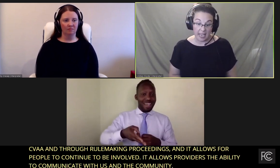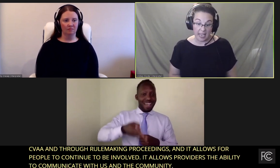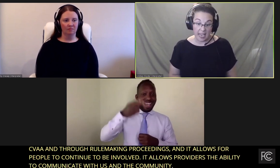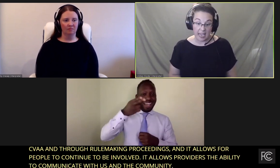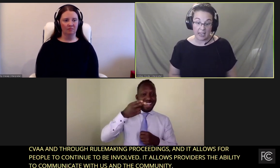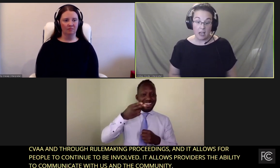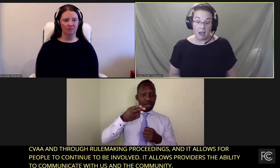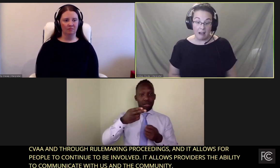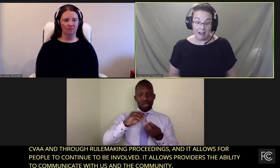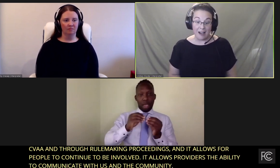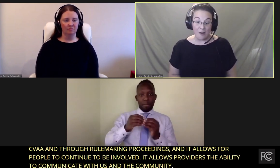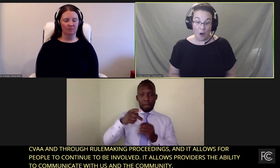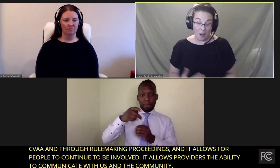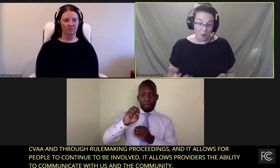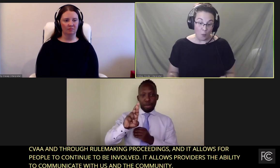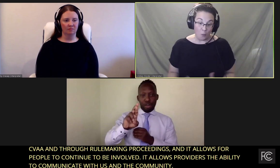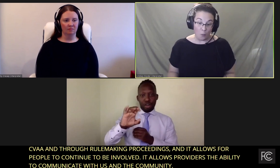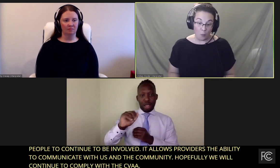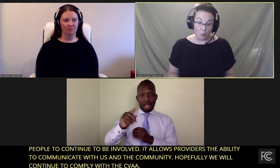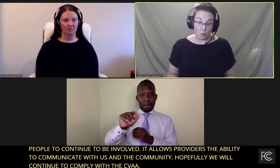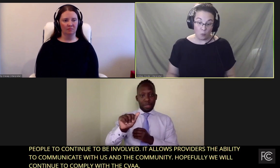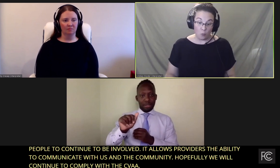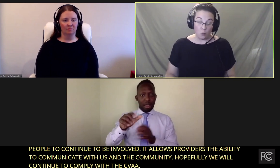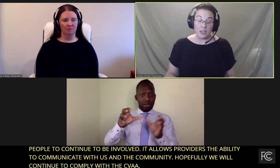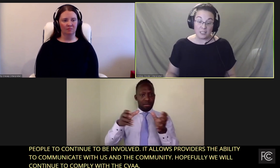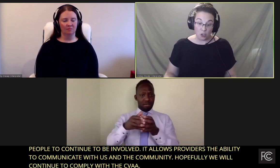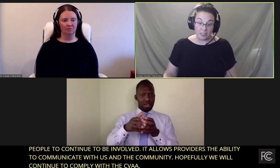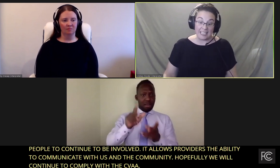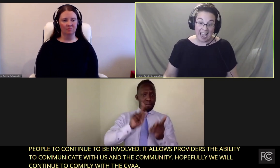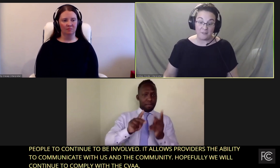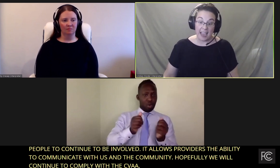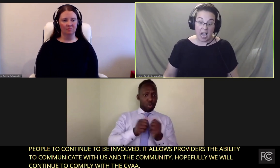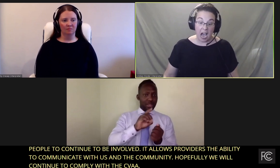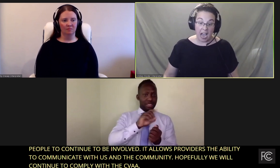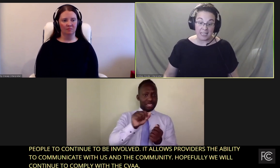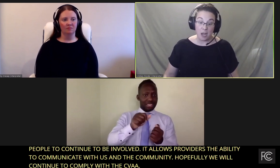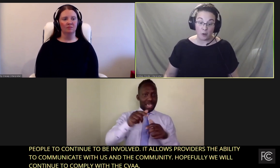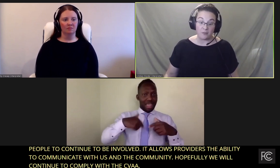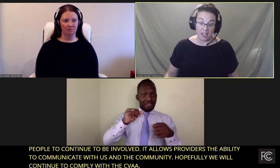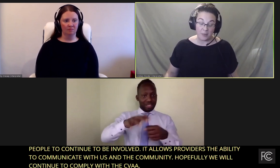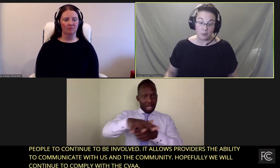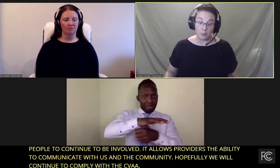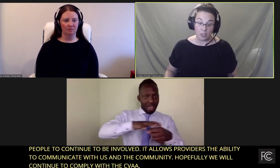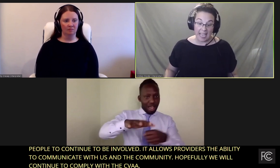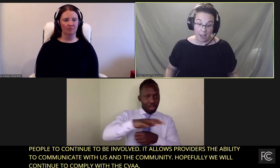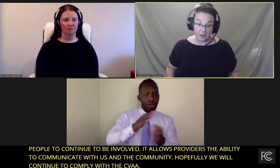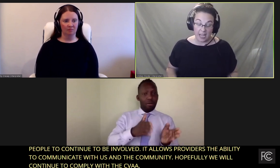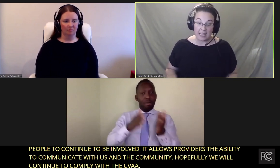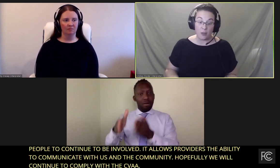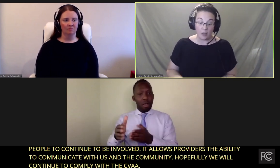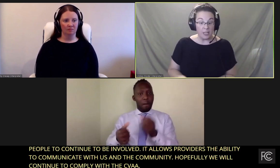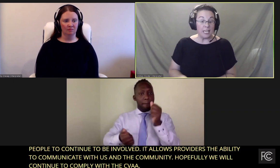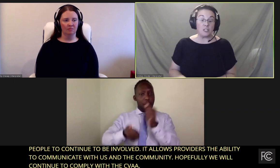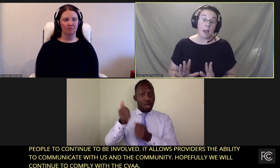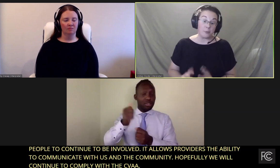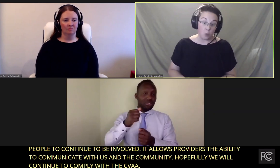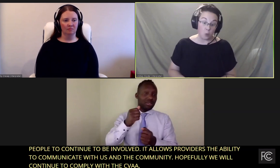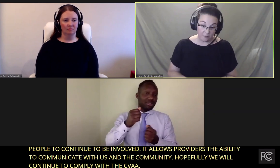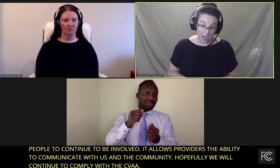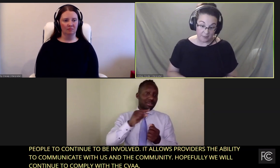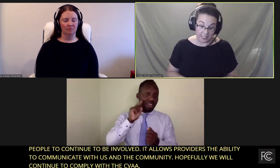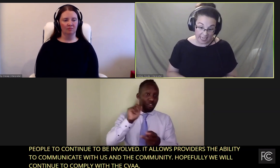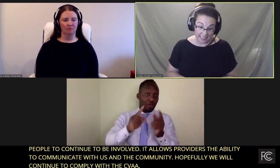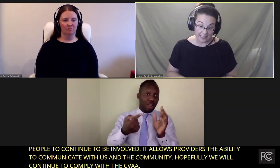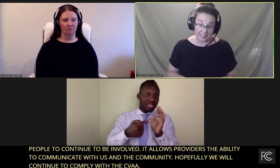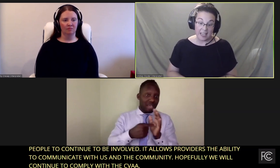the CVAA, we certainly have a high number of deaf people per capita in the top